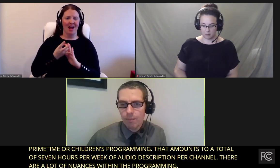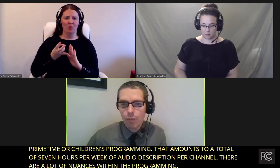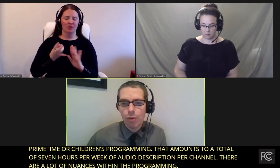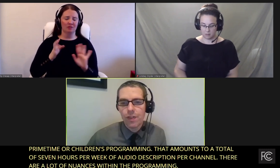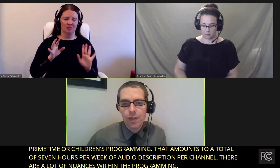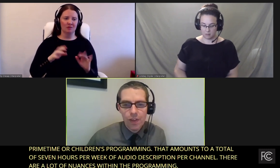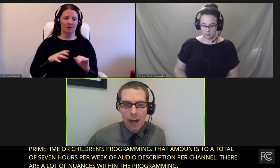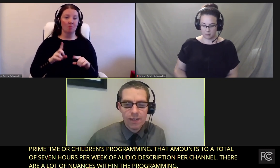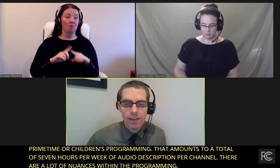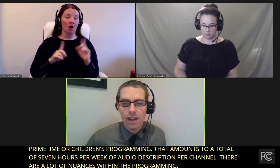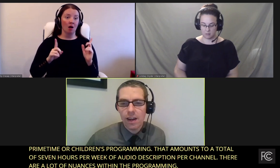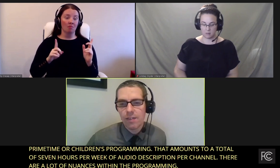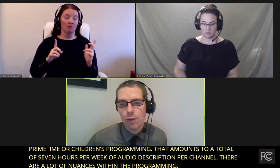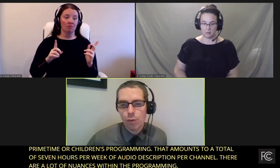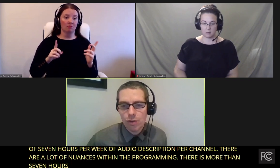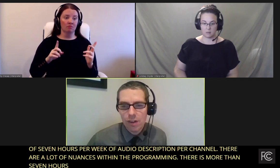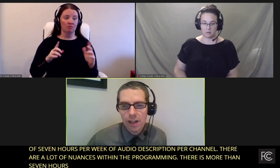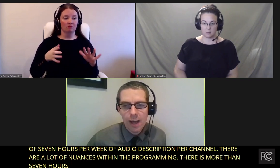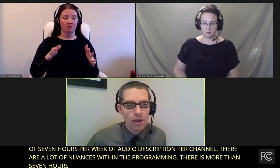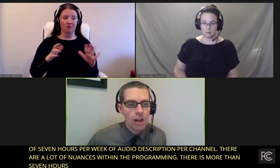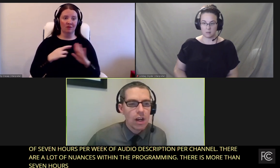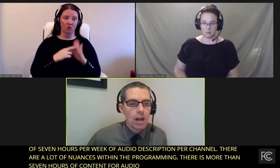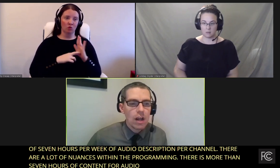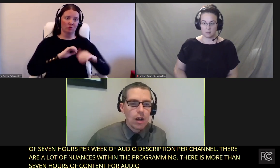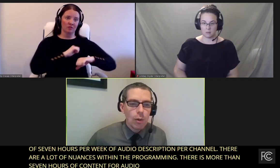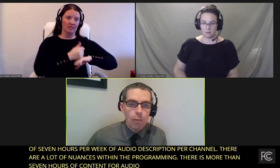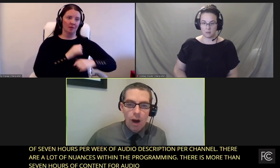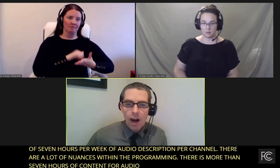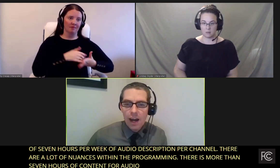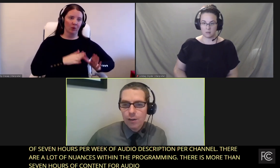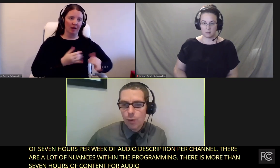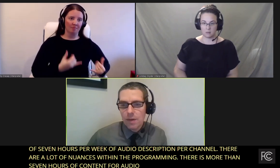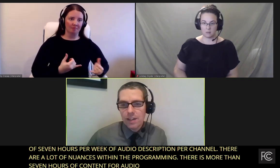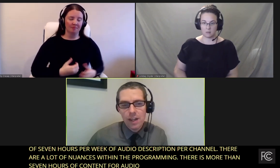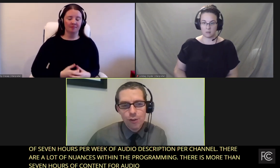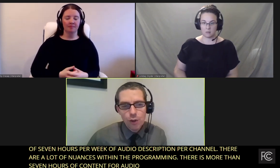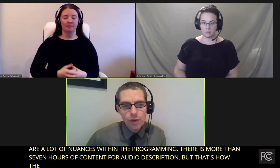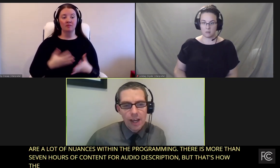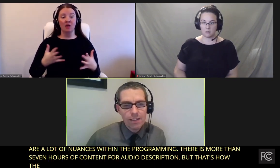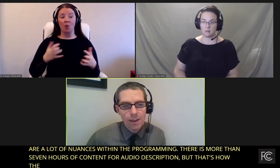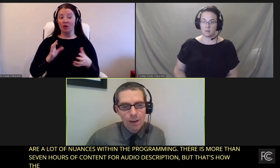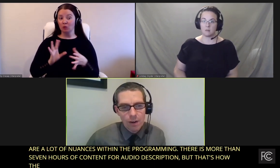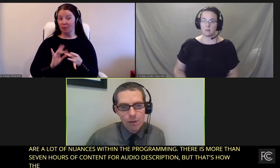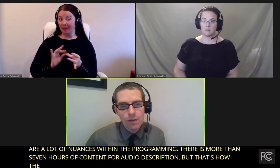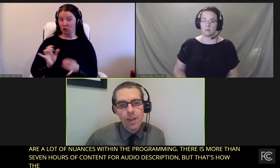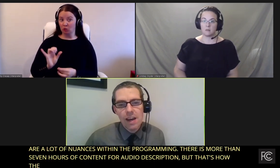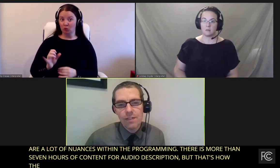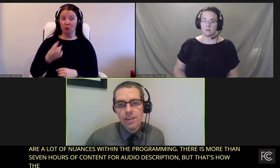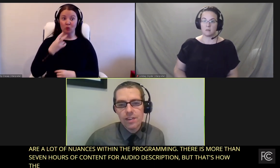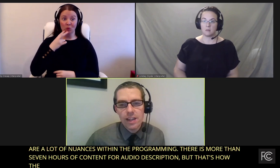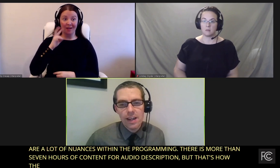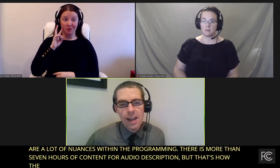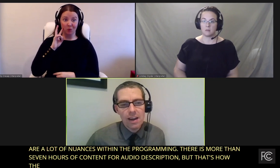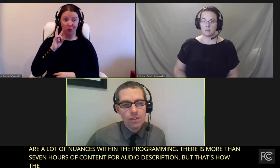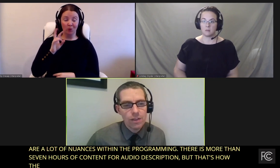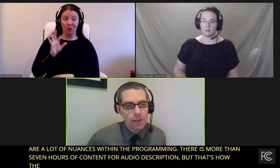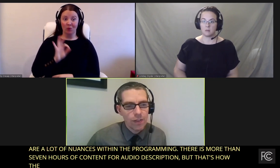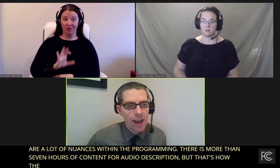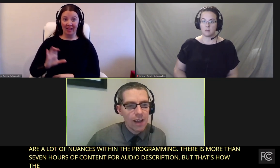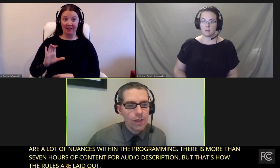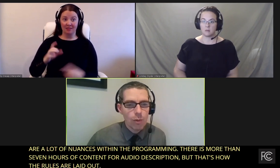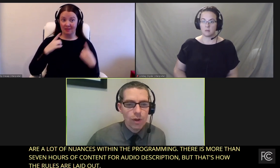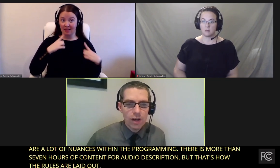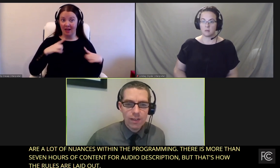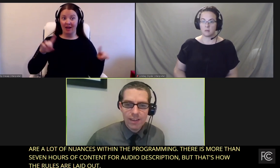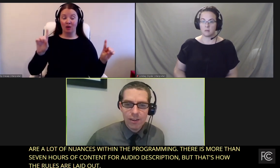that's kind of how the rules are laid out. I just want to mention that two days ago, the FCC announced